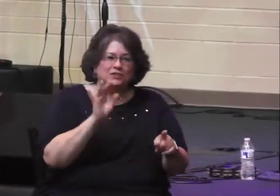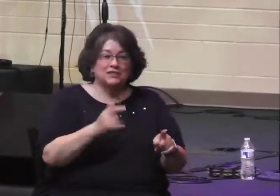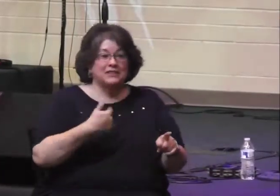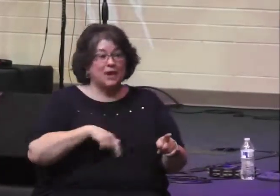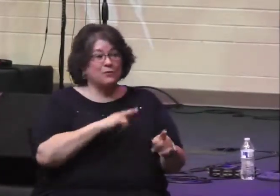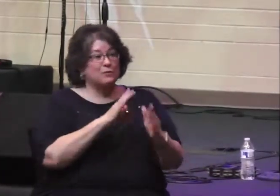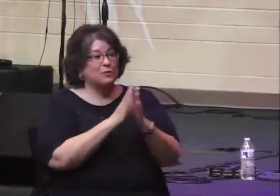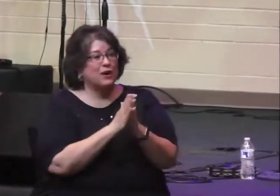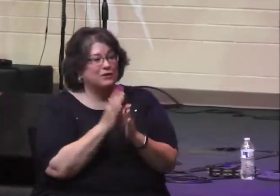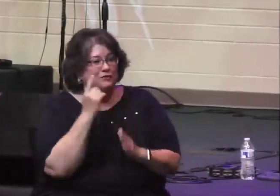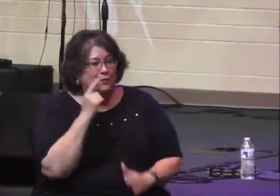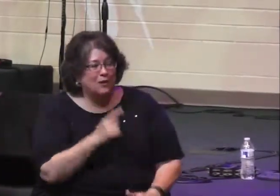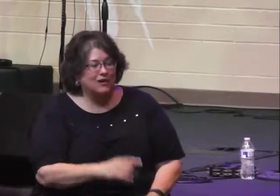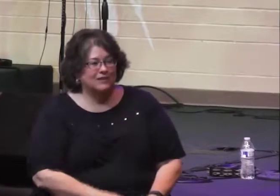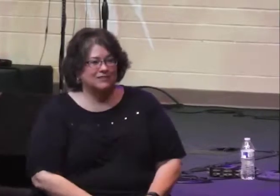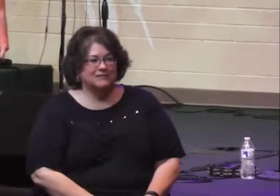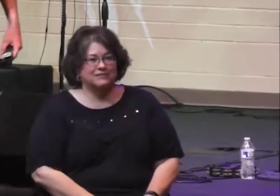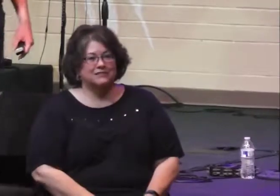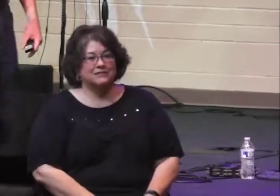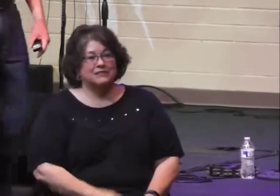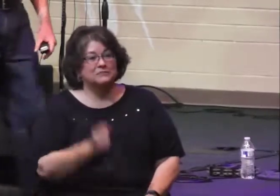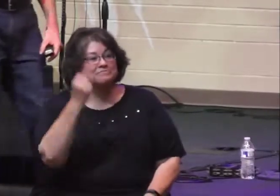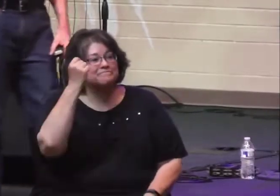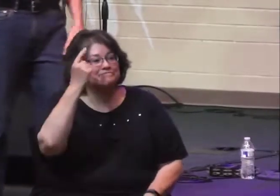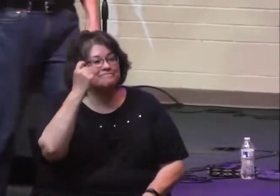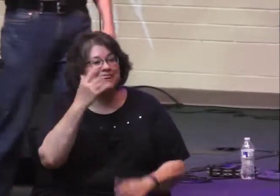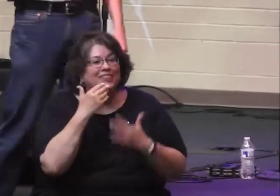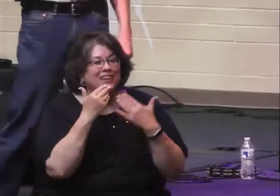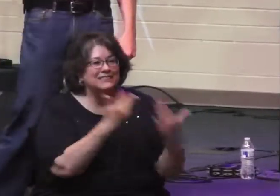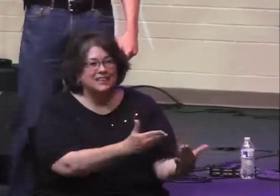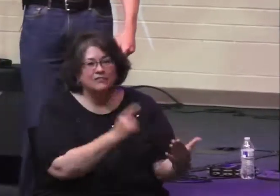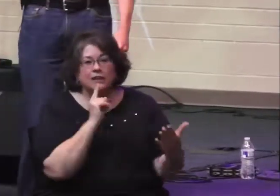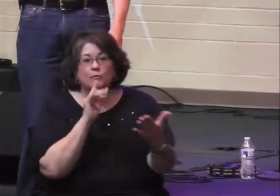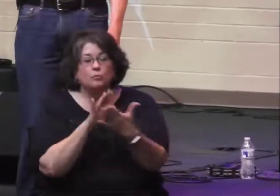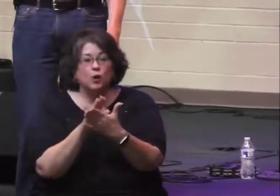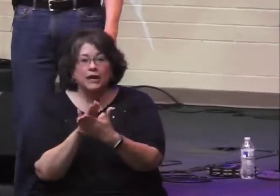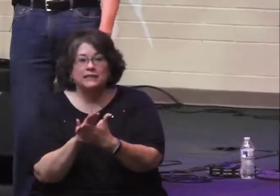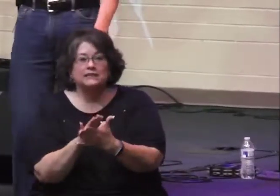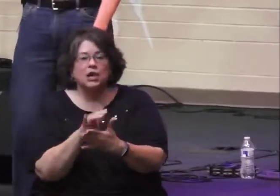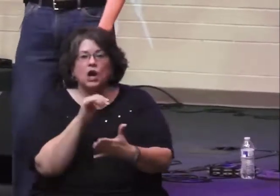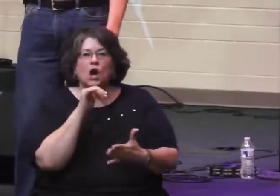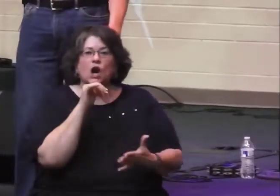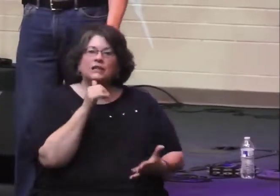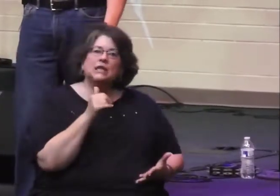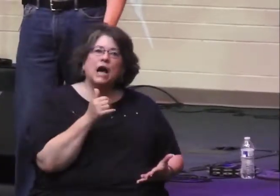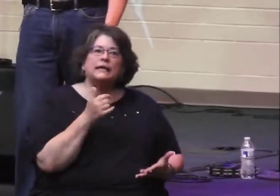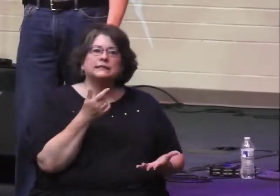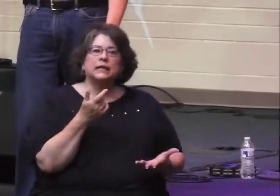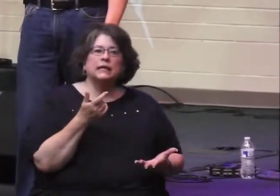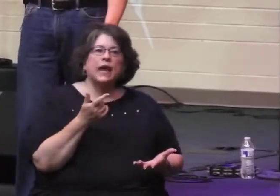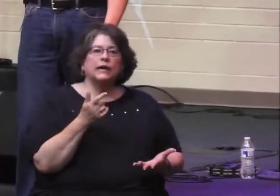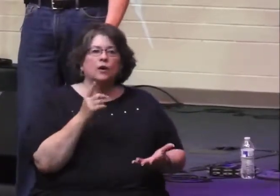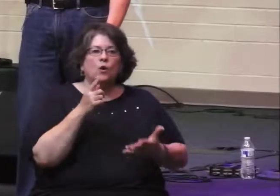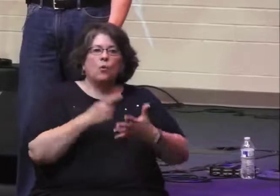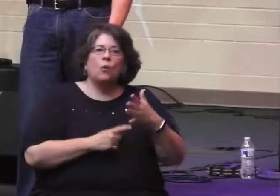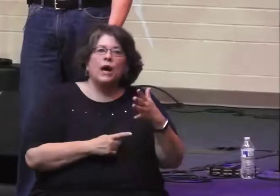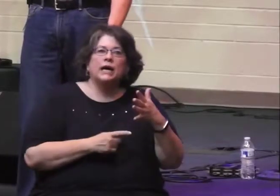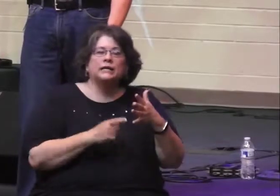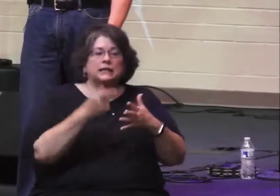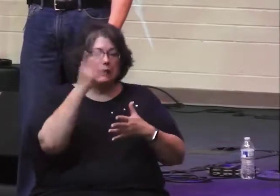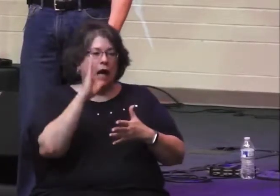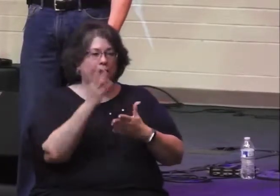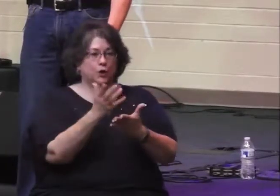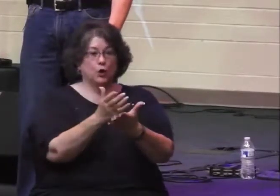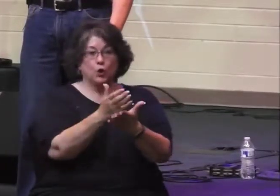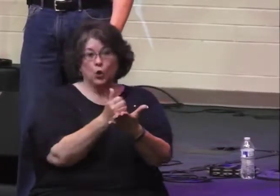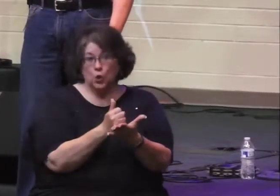the answers that we've hoped for and prayed for. You see, thanksgiving and praise are not the wages that